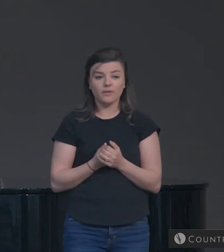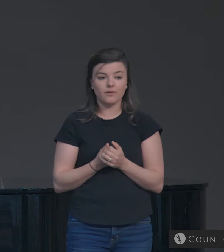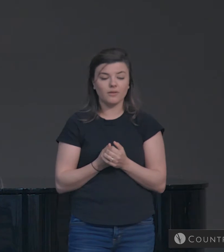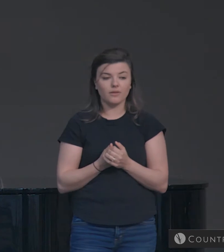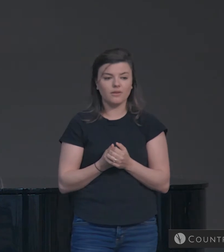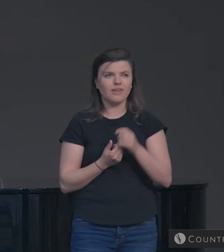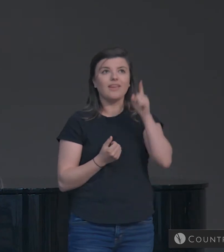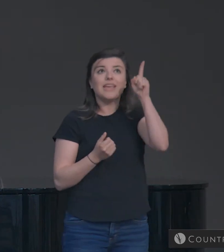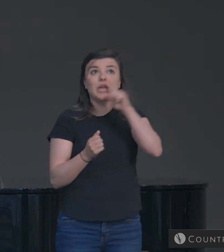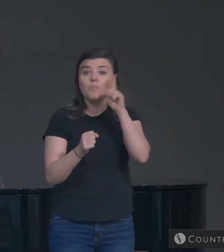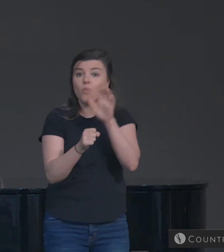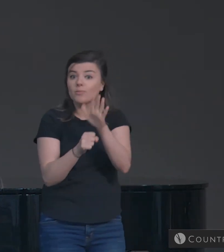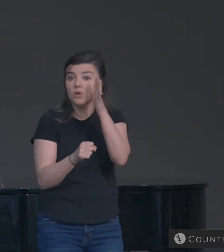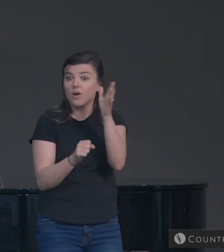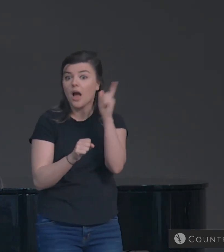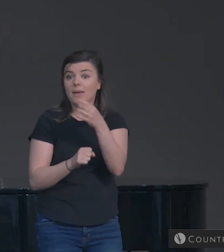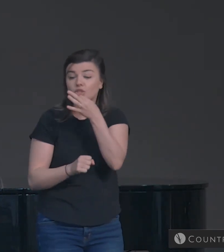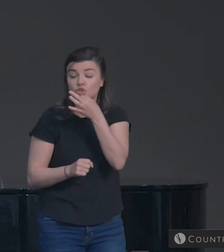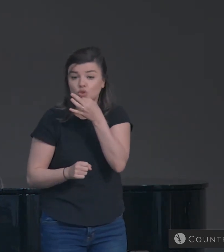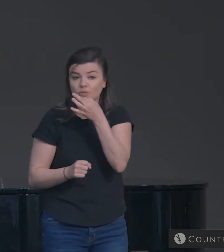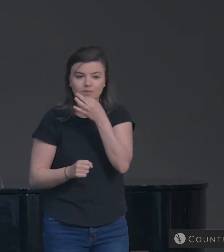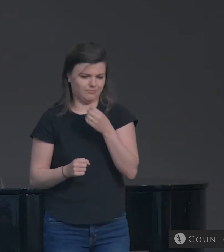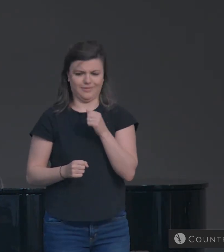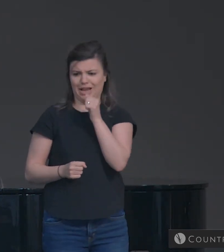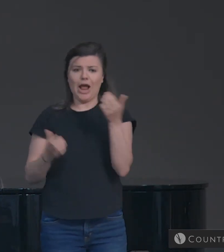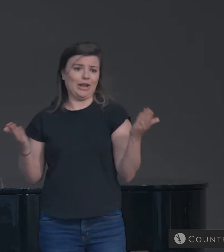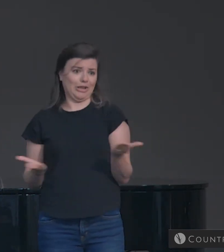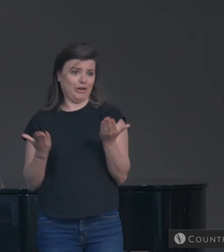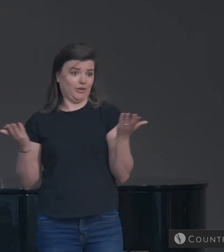He promised he would come back soon, and he ain't here.